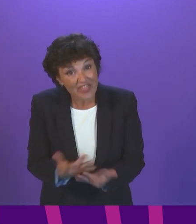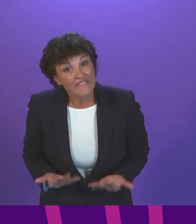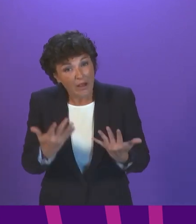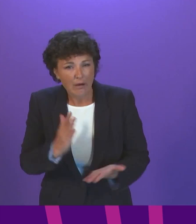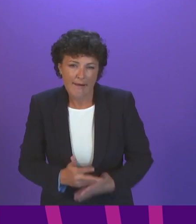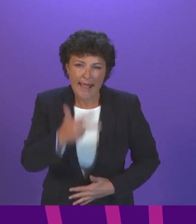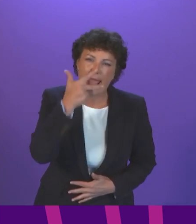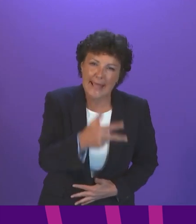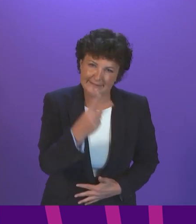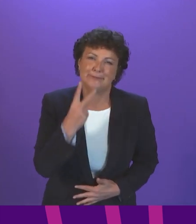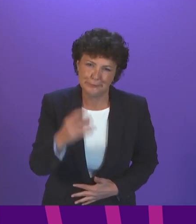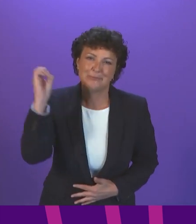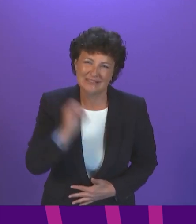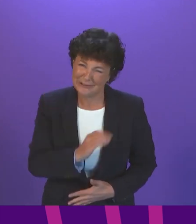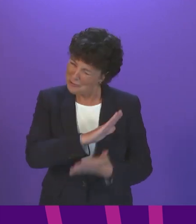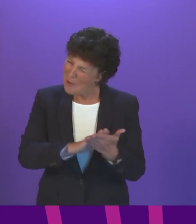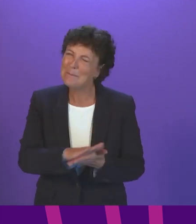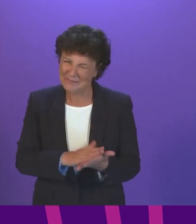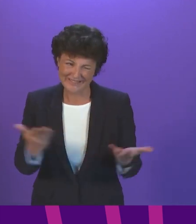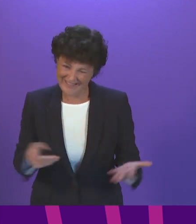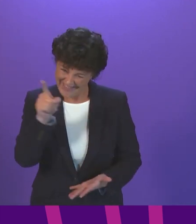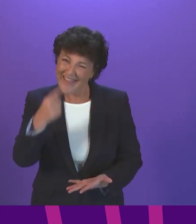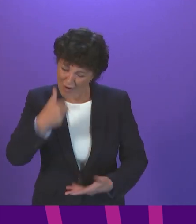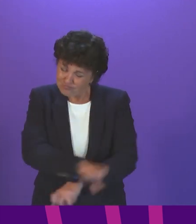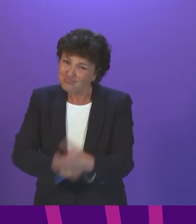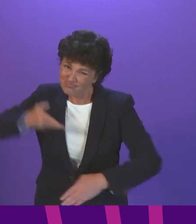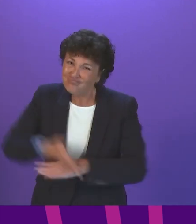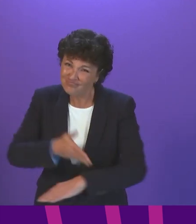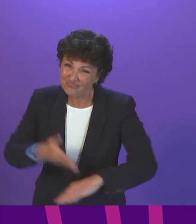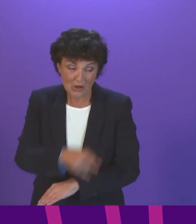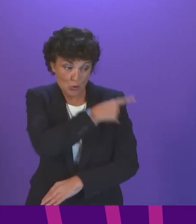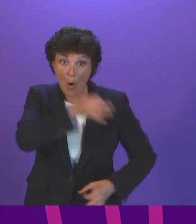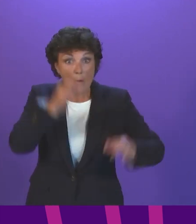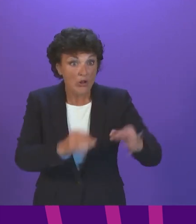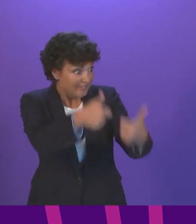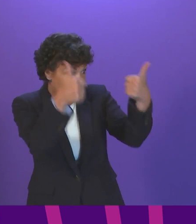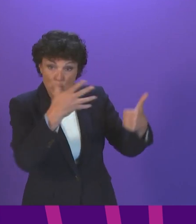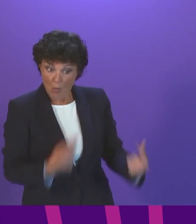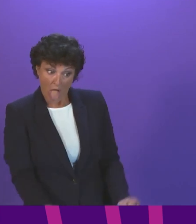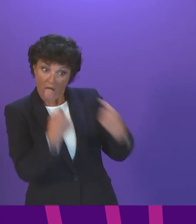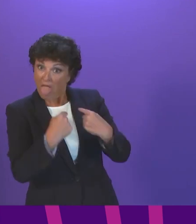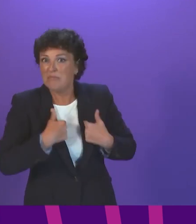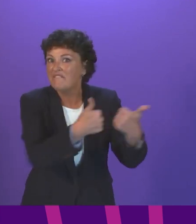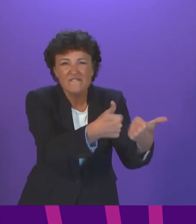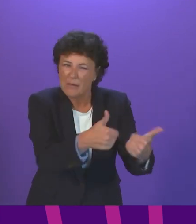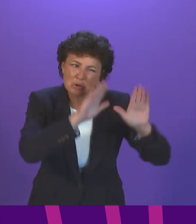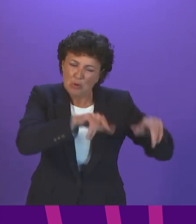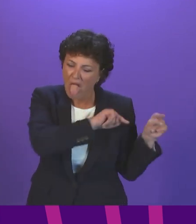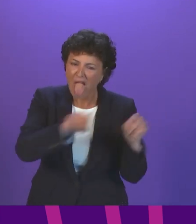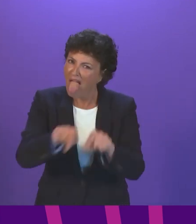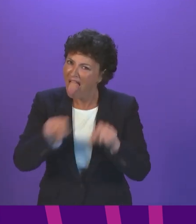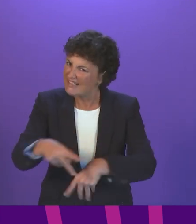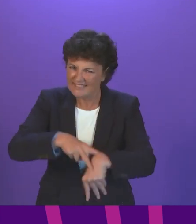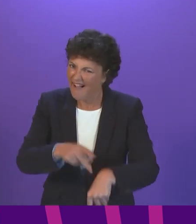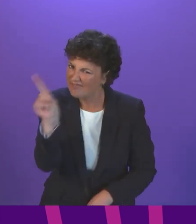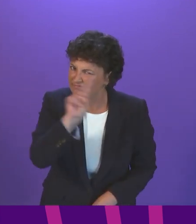it is doing a real disservice for politicians who perfectly legitimately want to have a go at me and this government. In doing so, they are